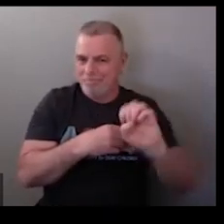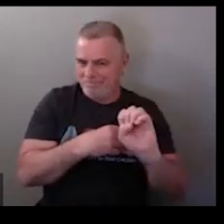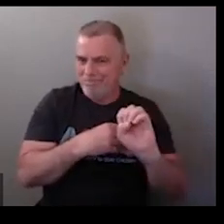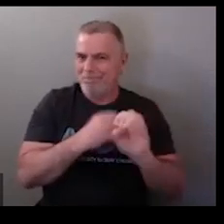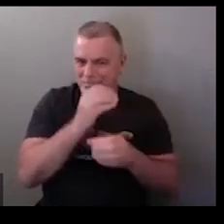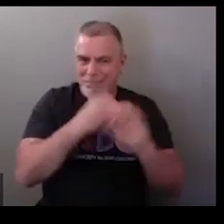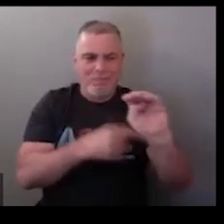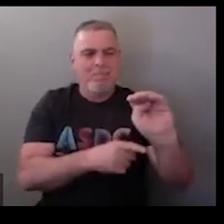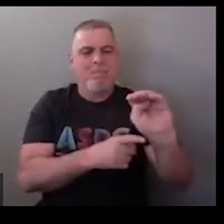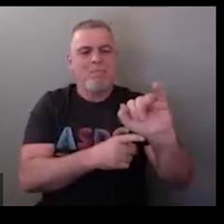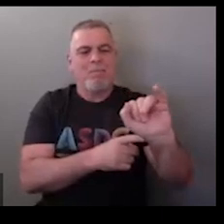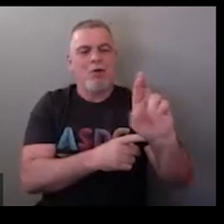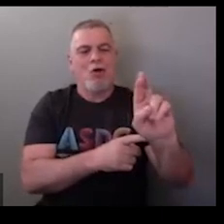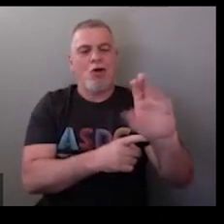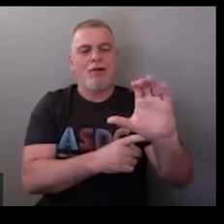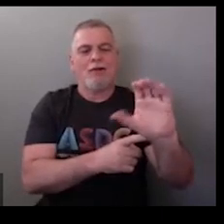okay so